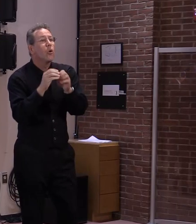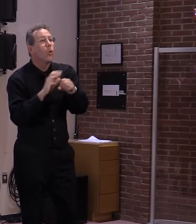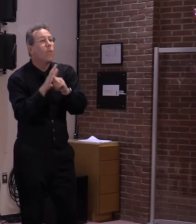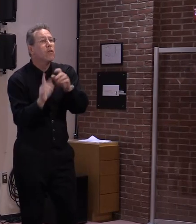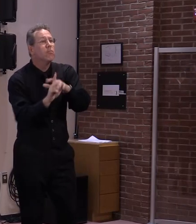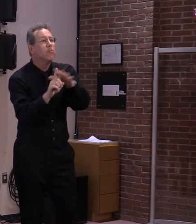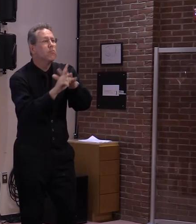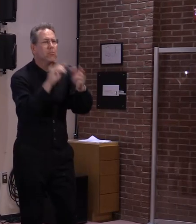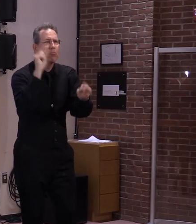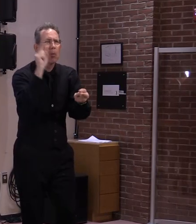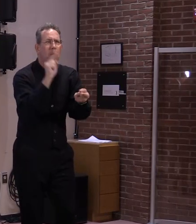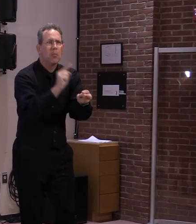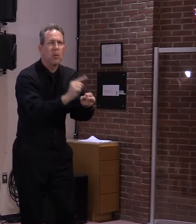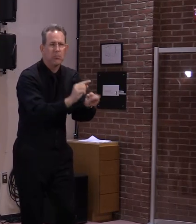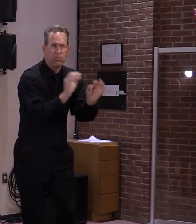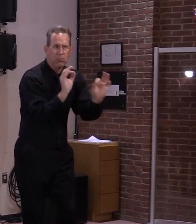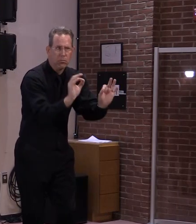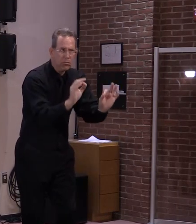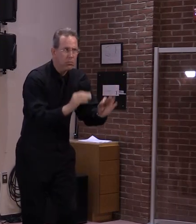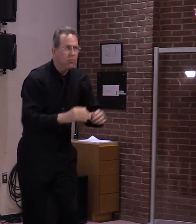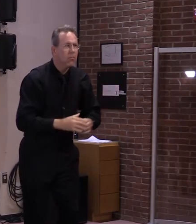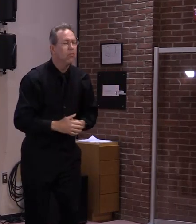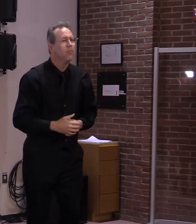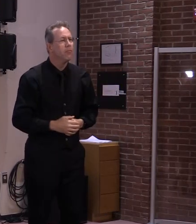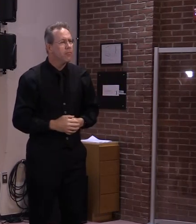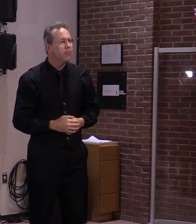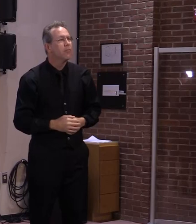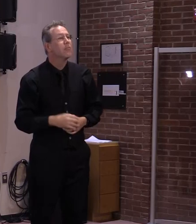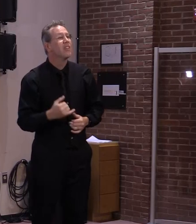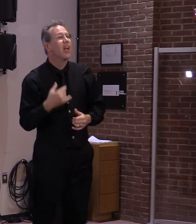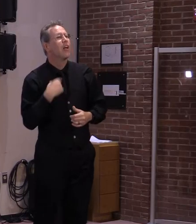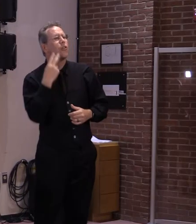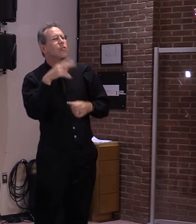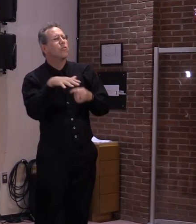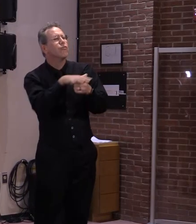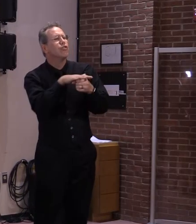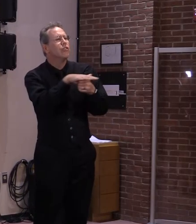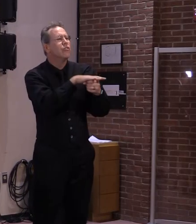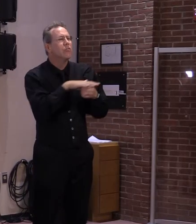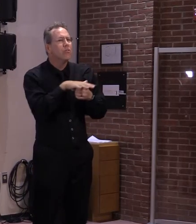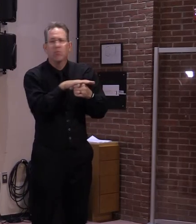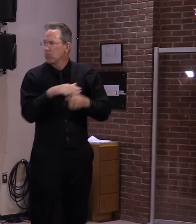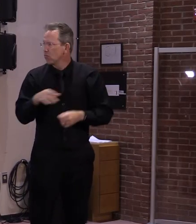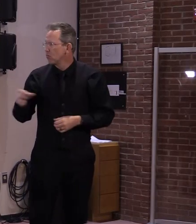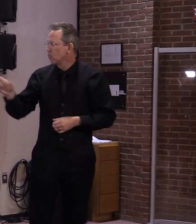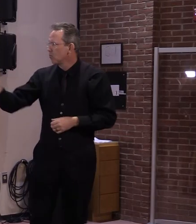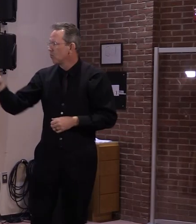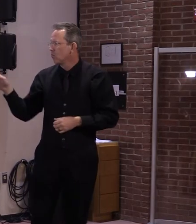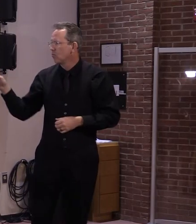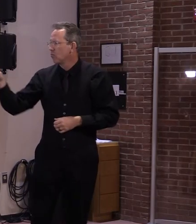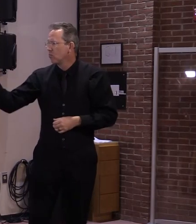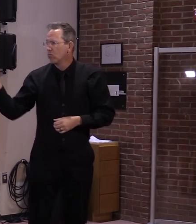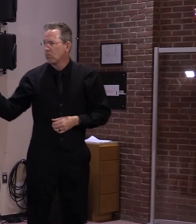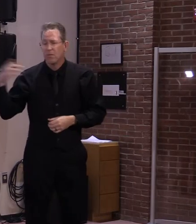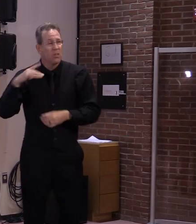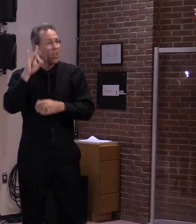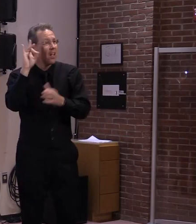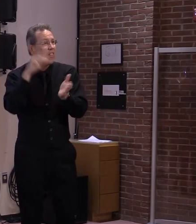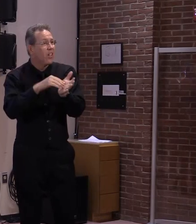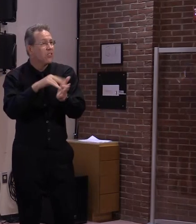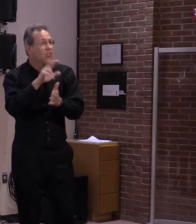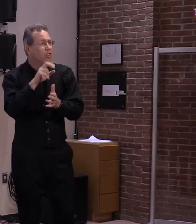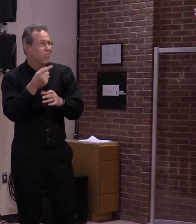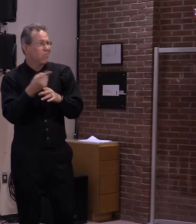weeks. Looking more broadly at our region, things continue to look good in the Northeast with cases falling for the 10th straight week.